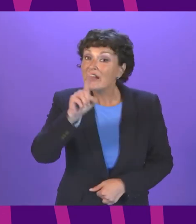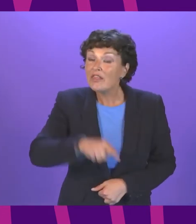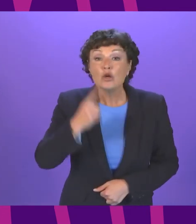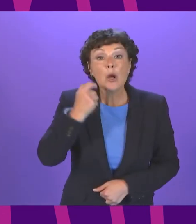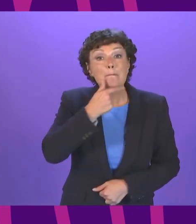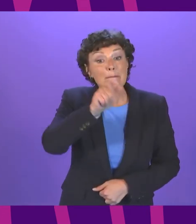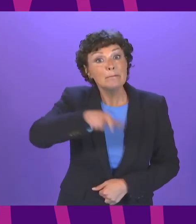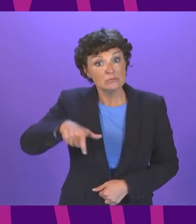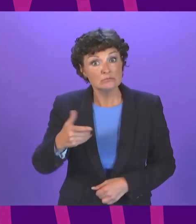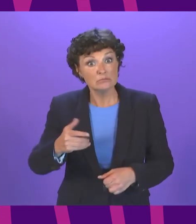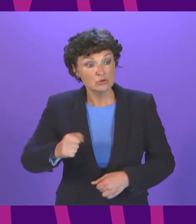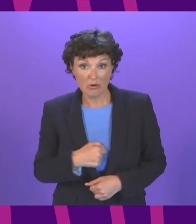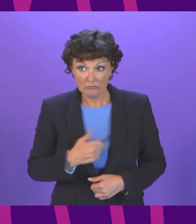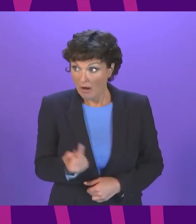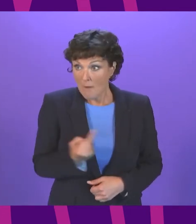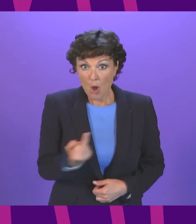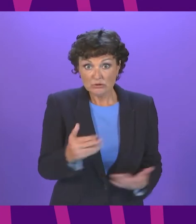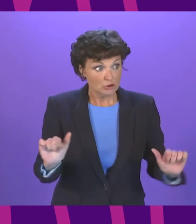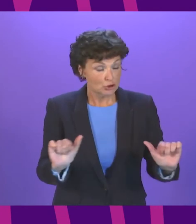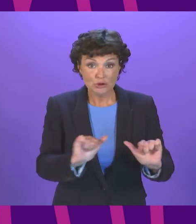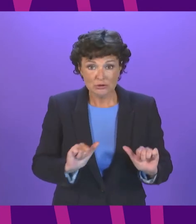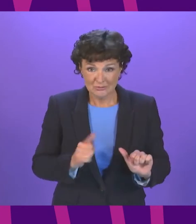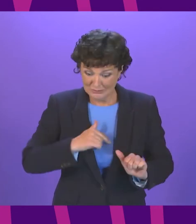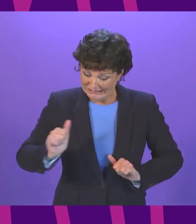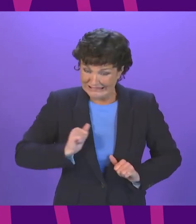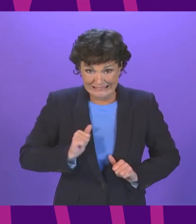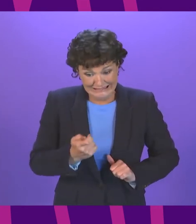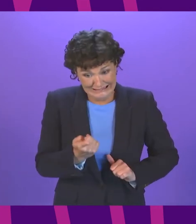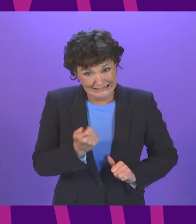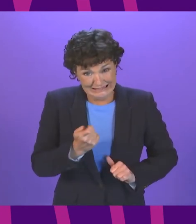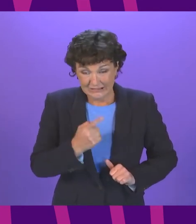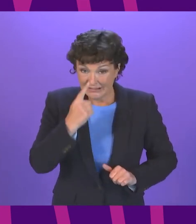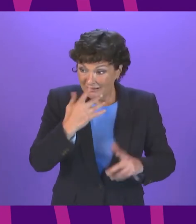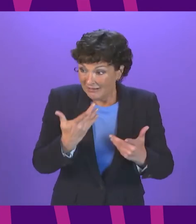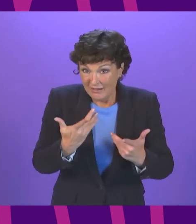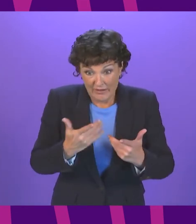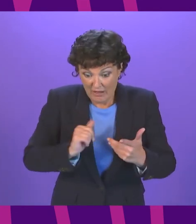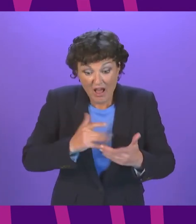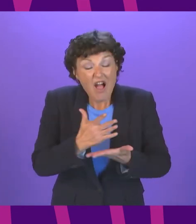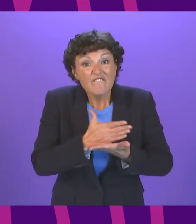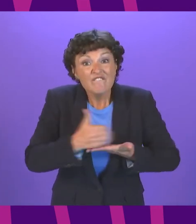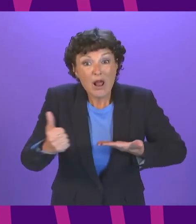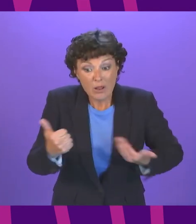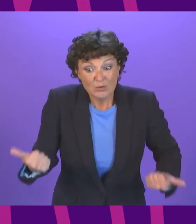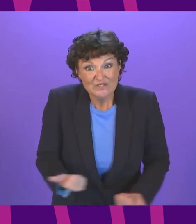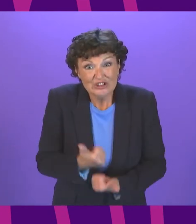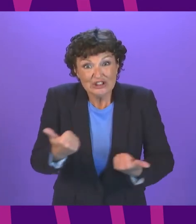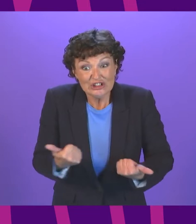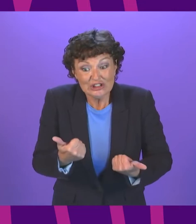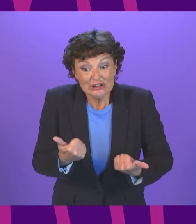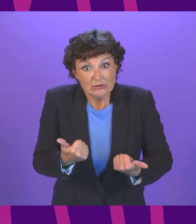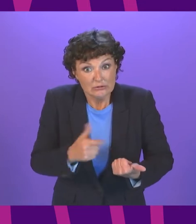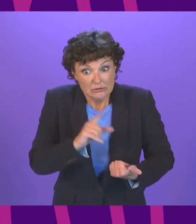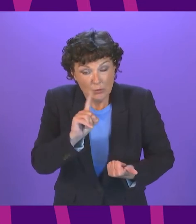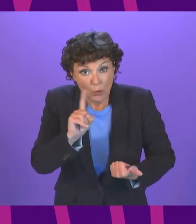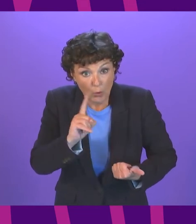are unemployed we are creeping towards the cliff edge of furlough and yet there is no coherent plan for how we provide a